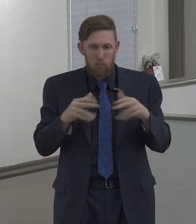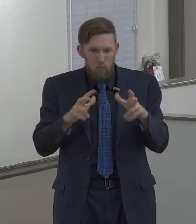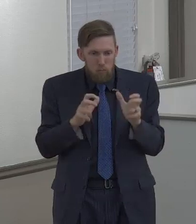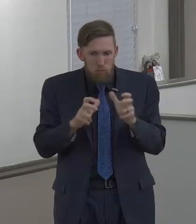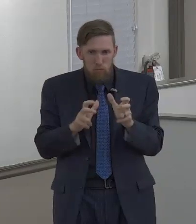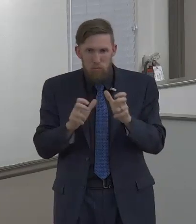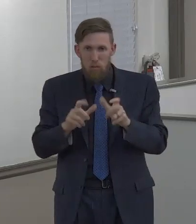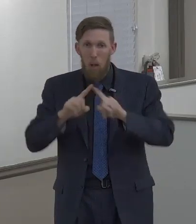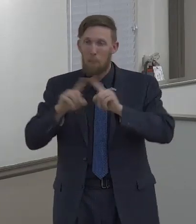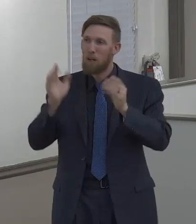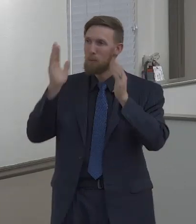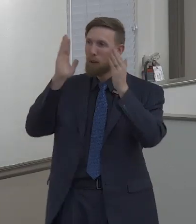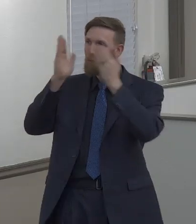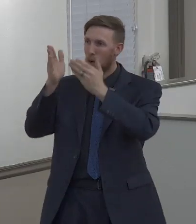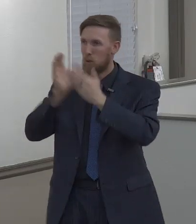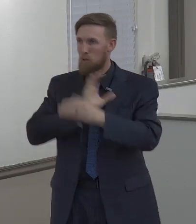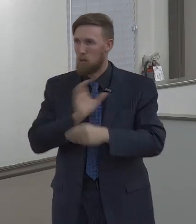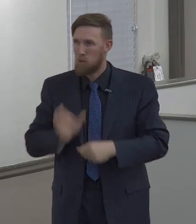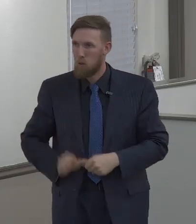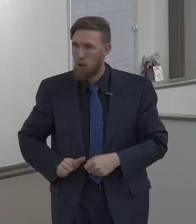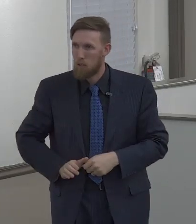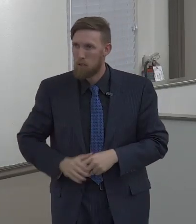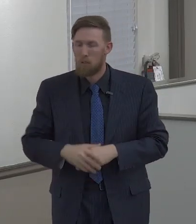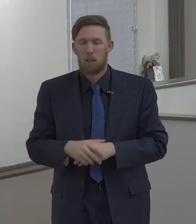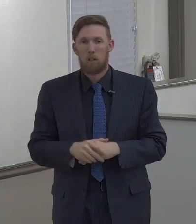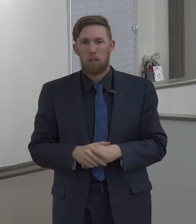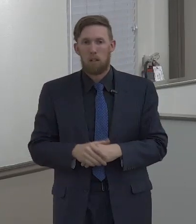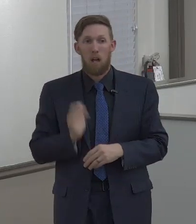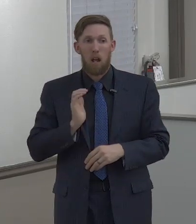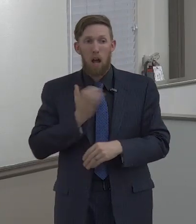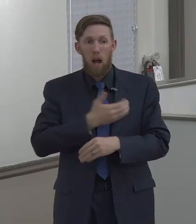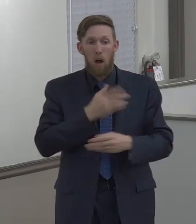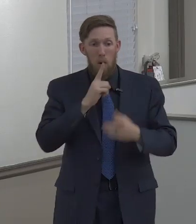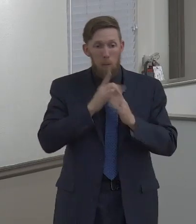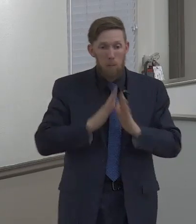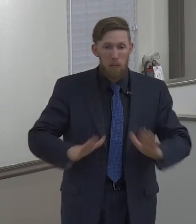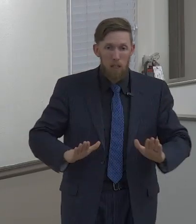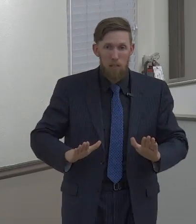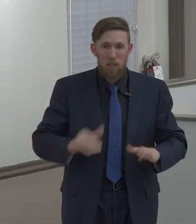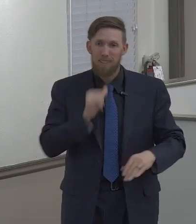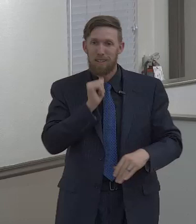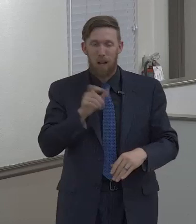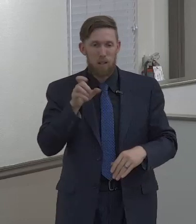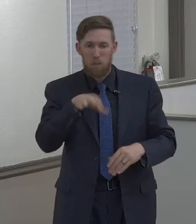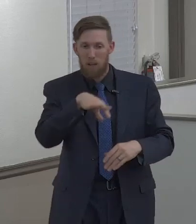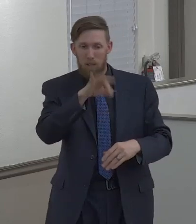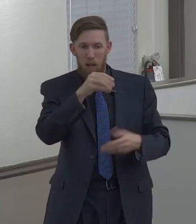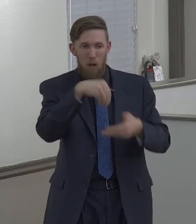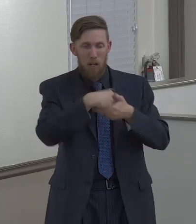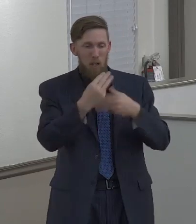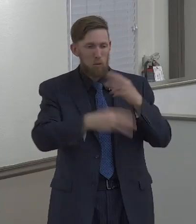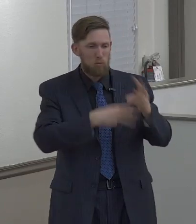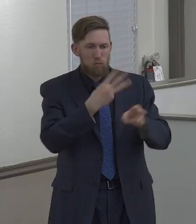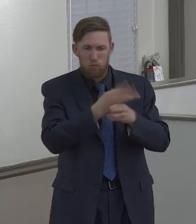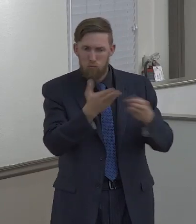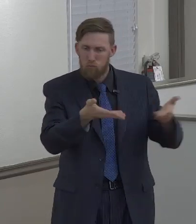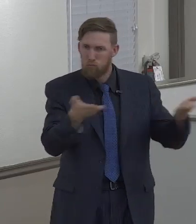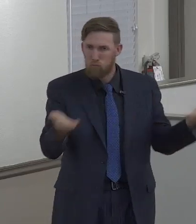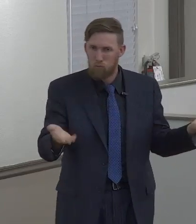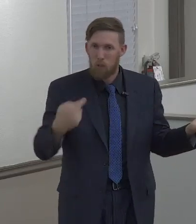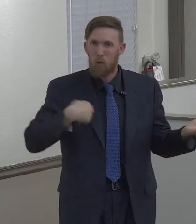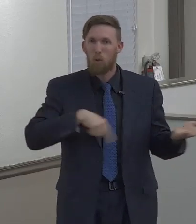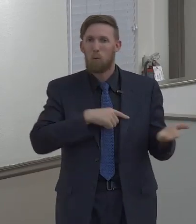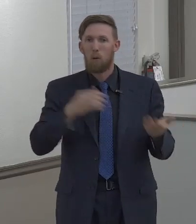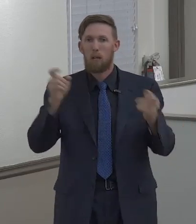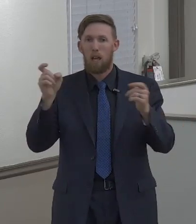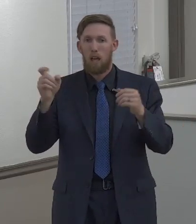in the things of the world. Our lives are not to be found in the sins of the world. Our peace, our joy, our happiness is not to be found in those